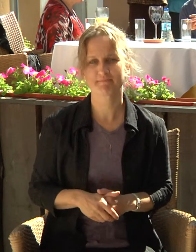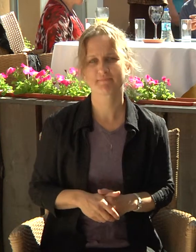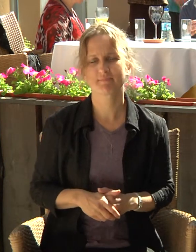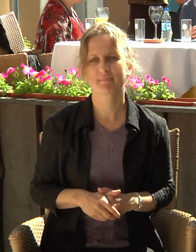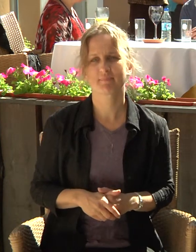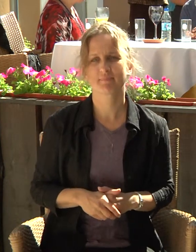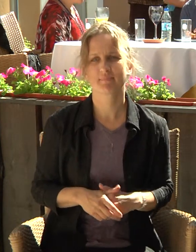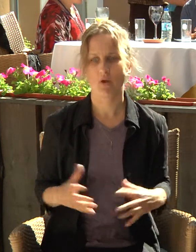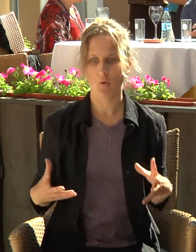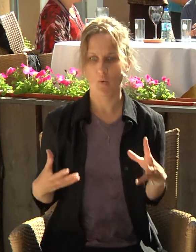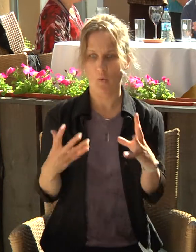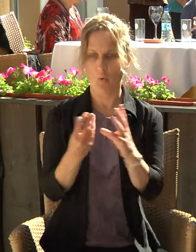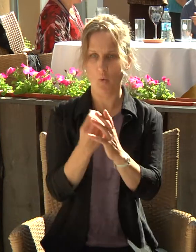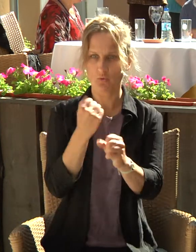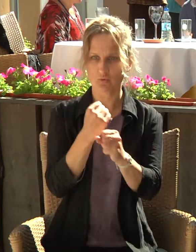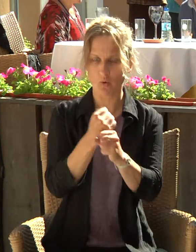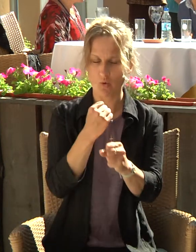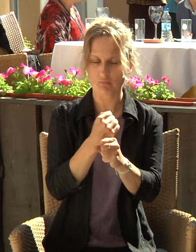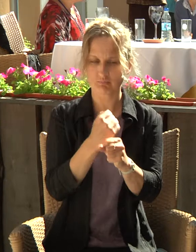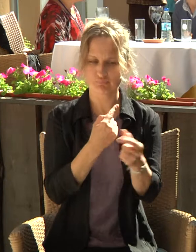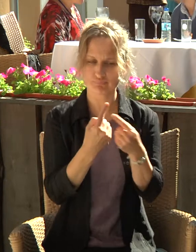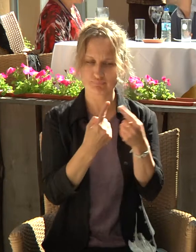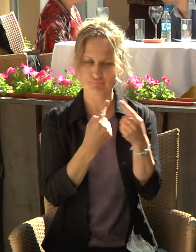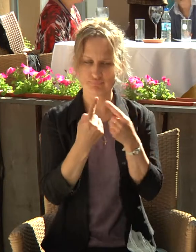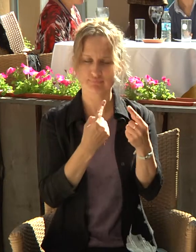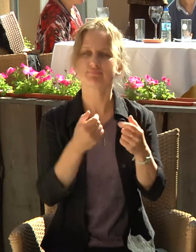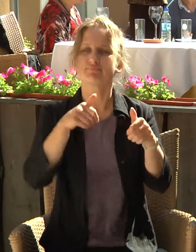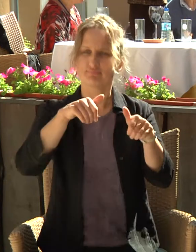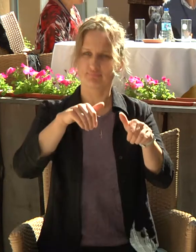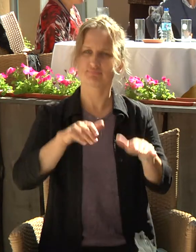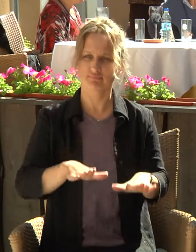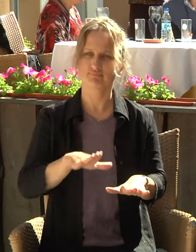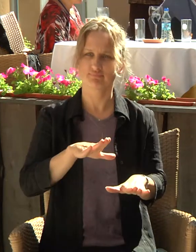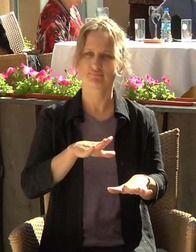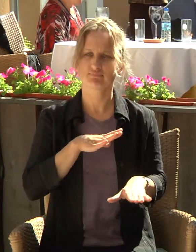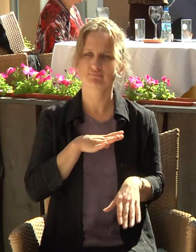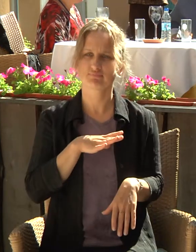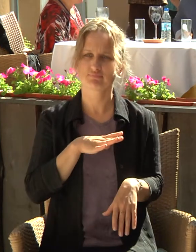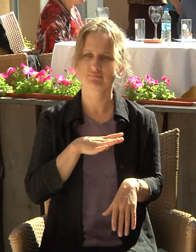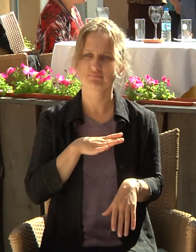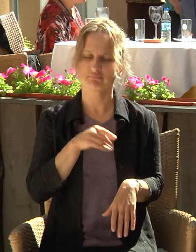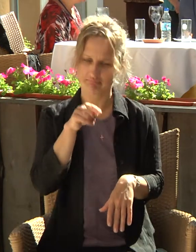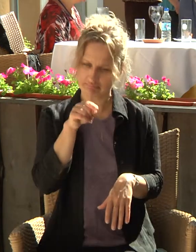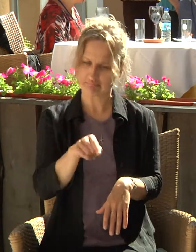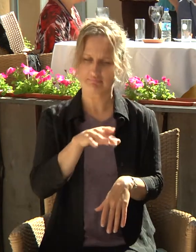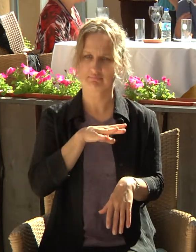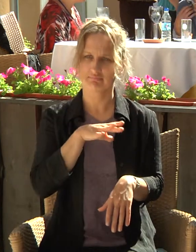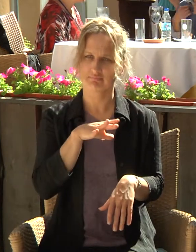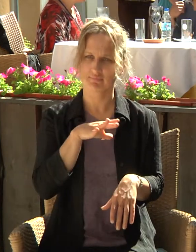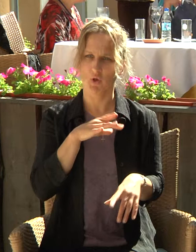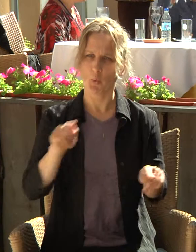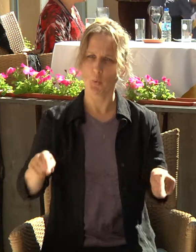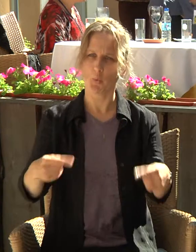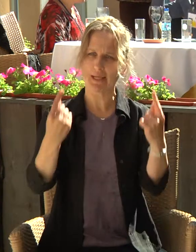And together we agreed that this was an event which was